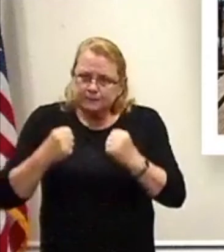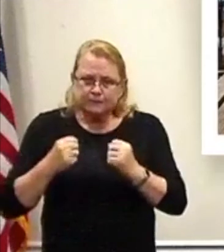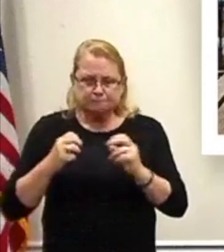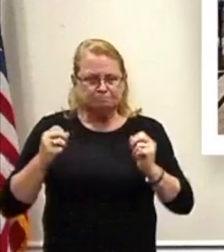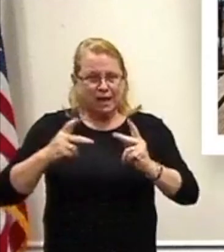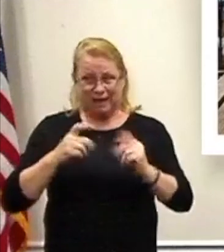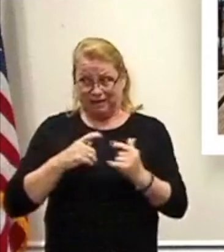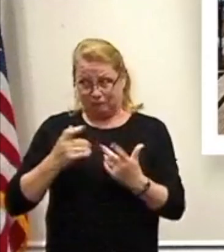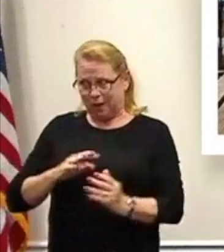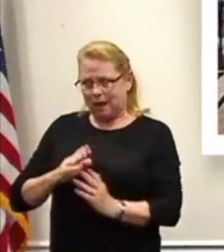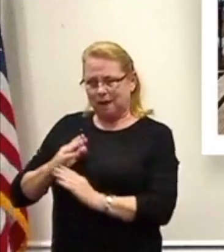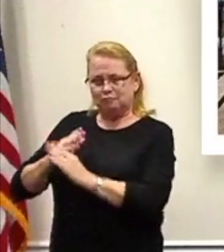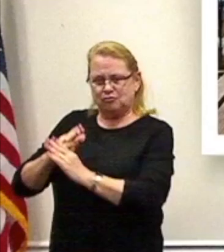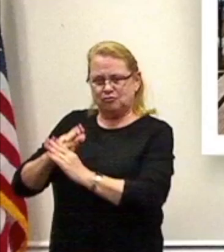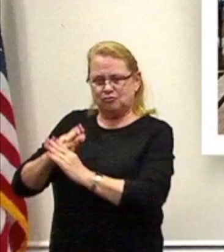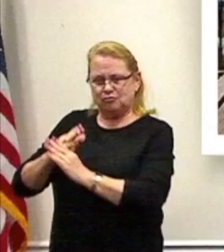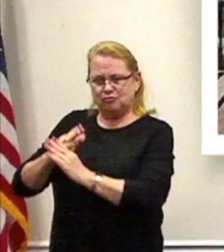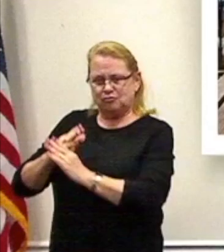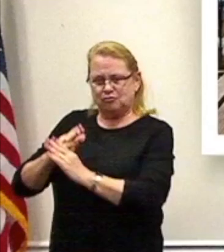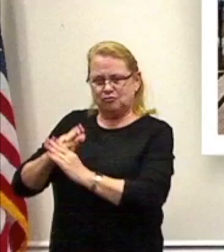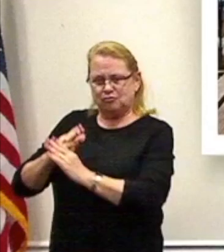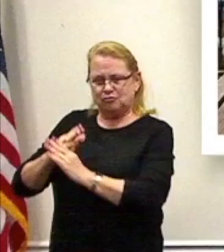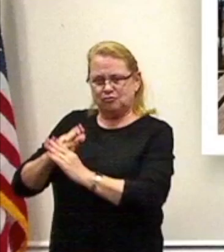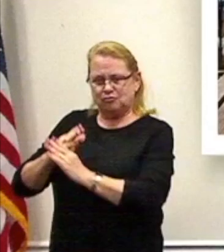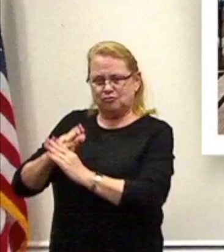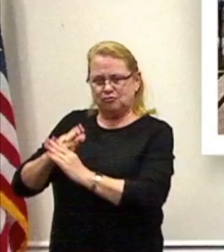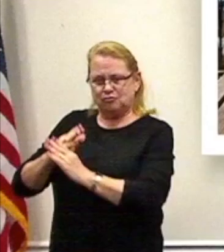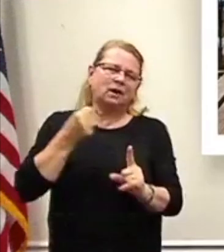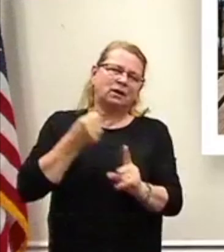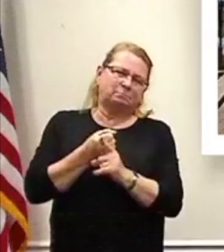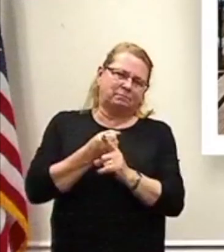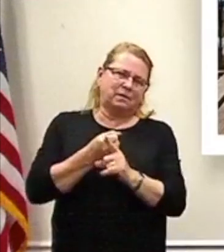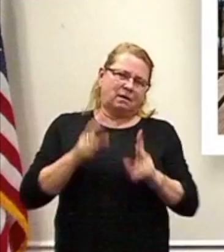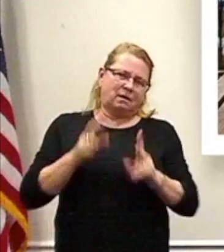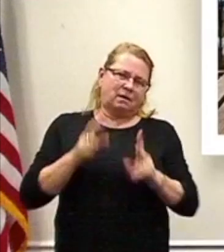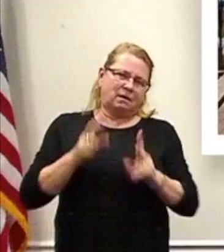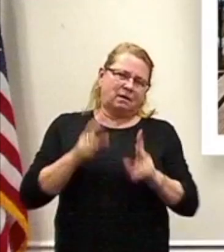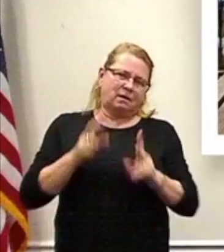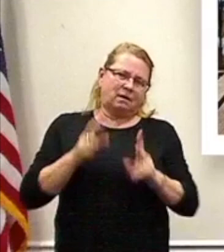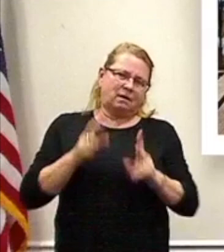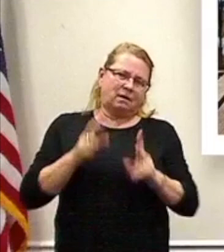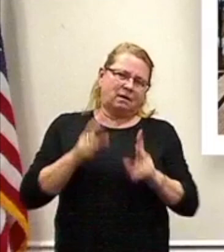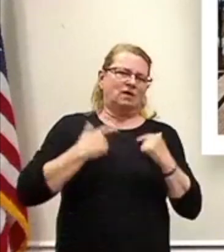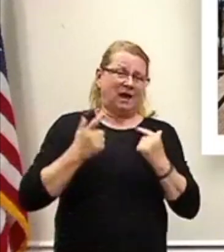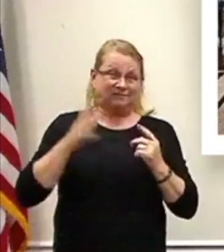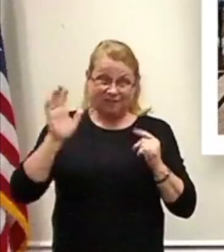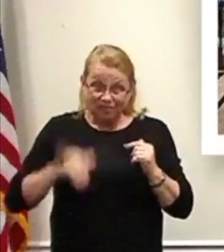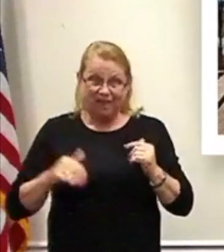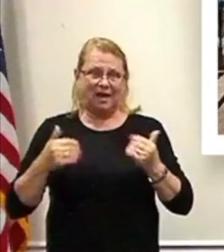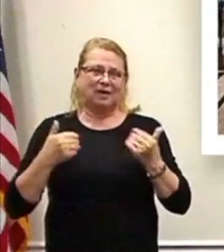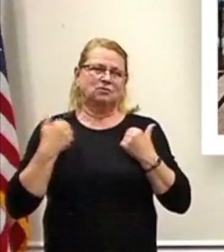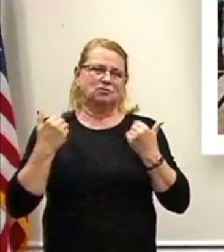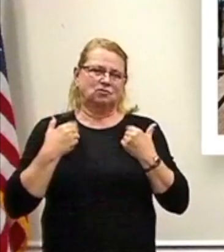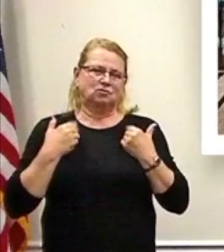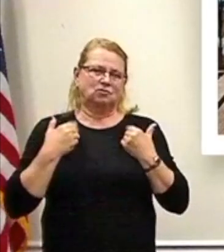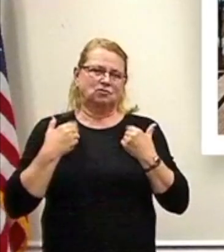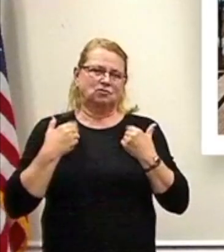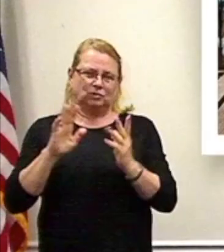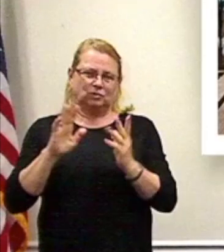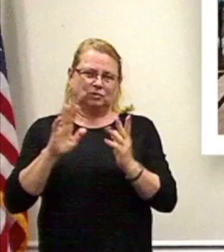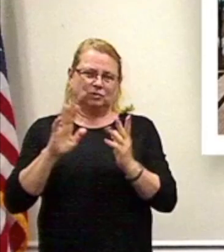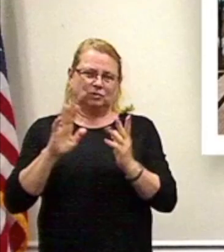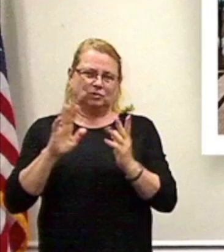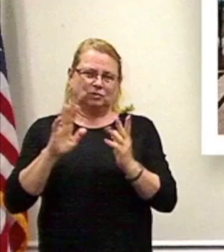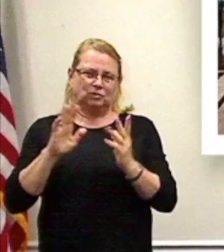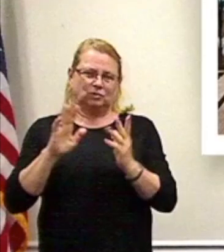prevent those types of things, we're going to make a valuable impact in the lives of young people, and, as I said, this Youth Opportunity Center in the city of Poughkeepsie will be a major advancement,